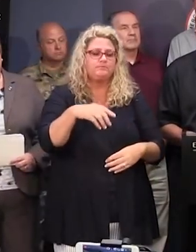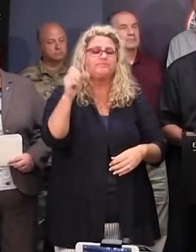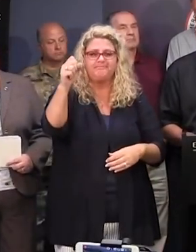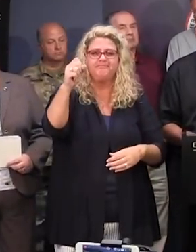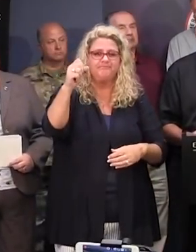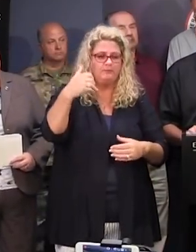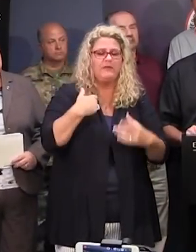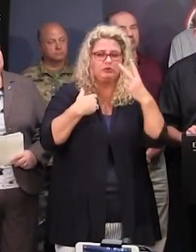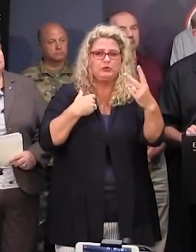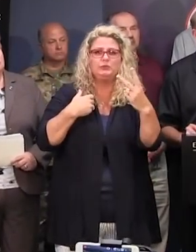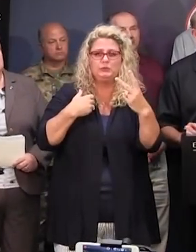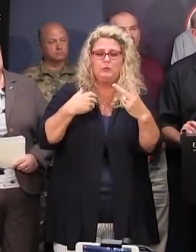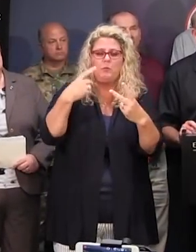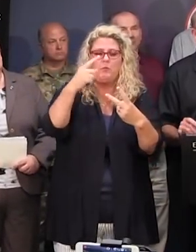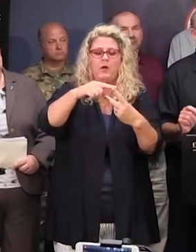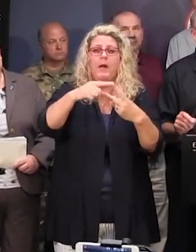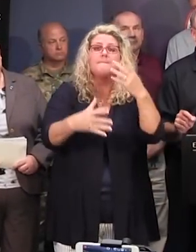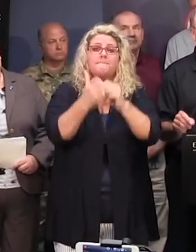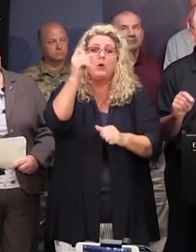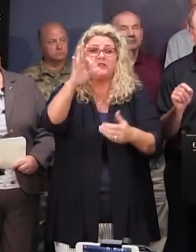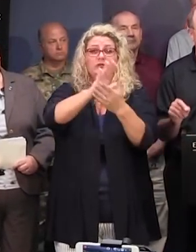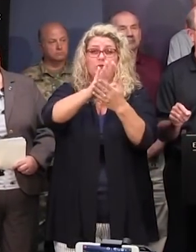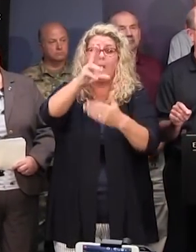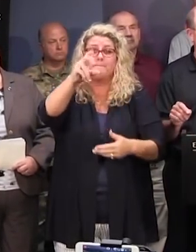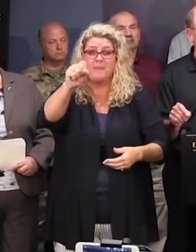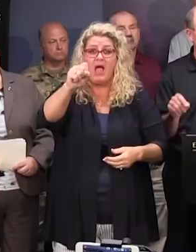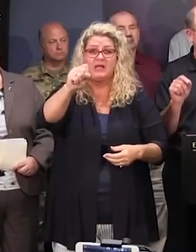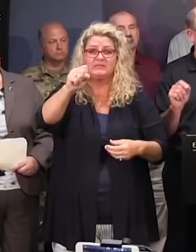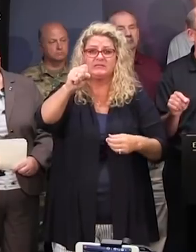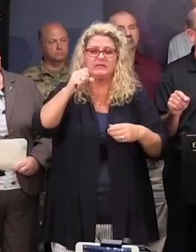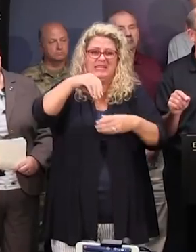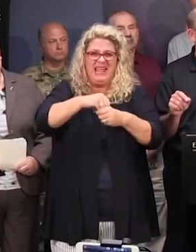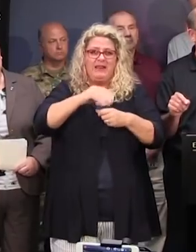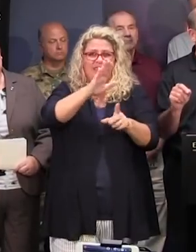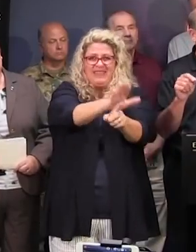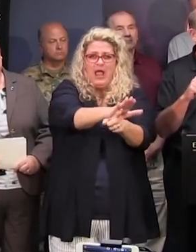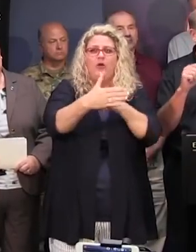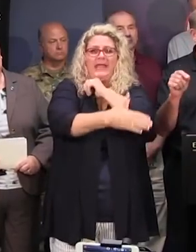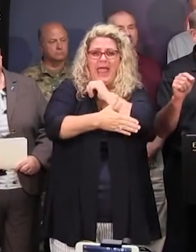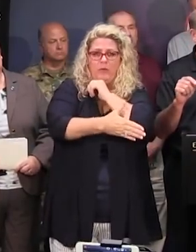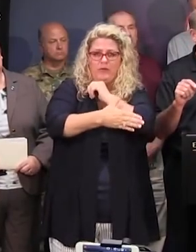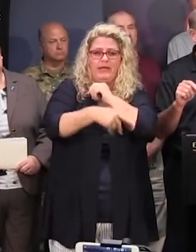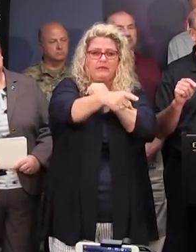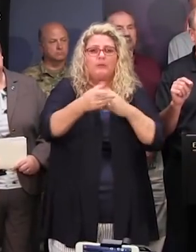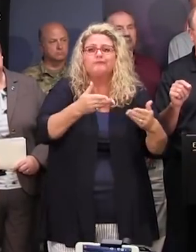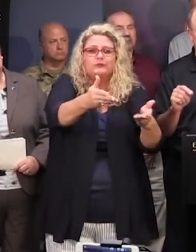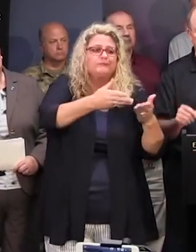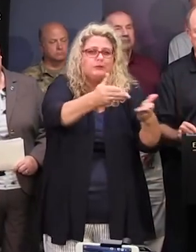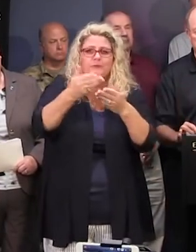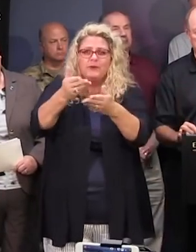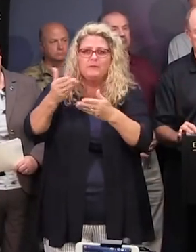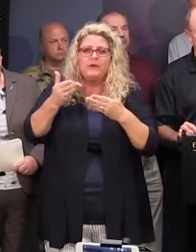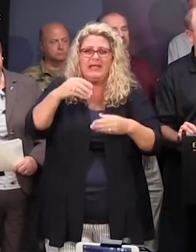there's a couple of things. One is most of the school buses are used internally in the counties to transport those people that